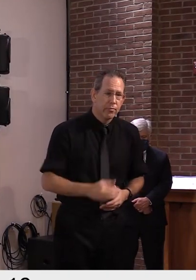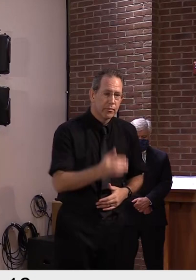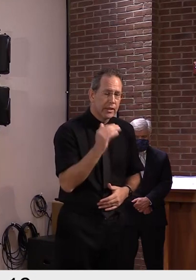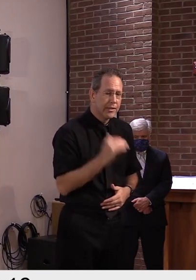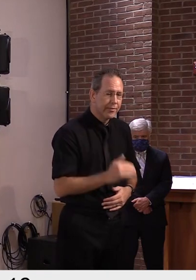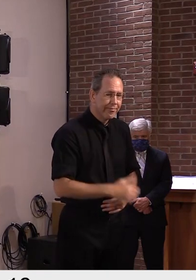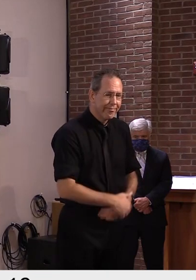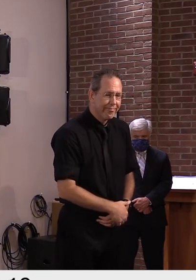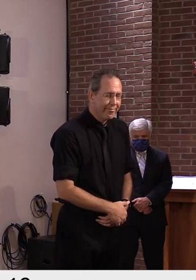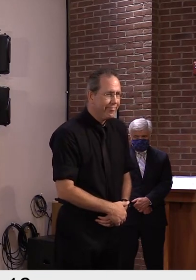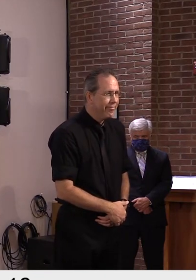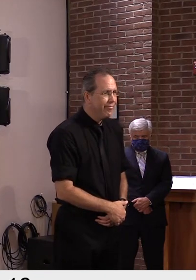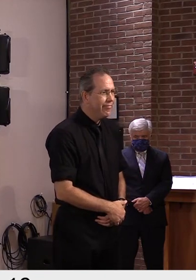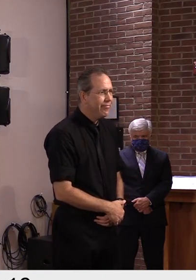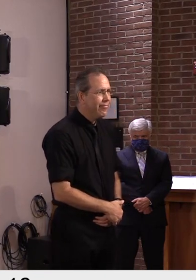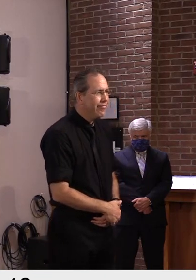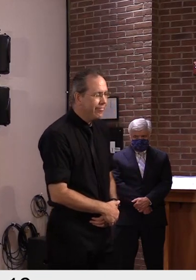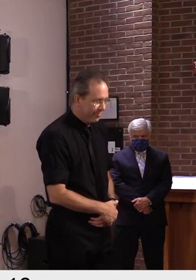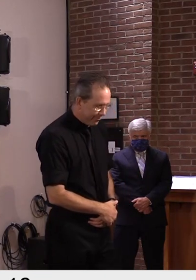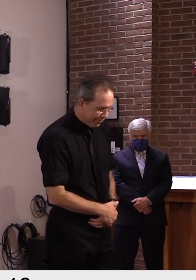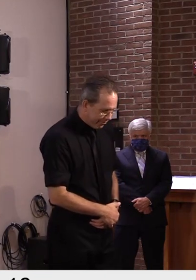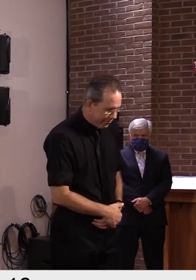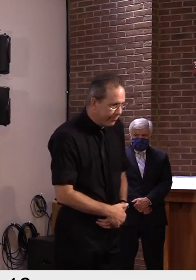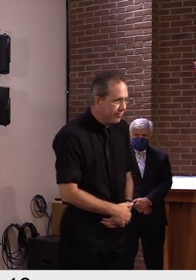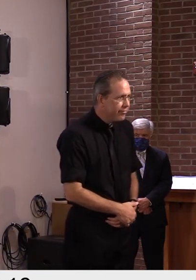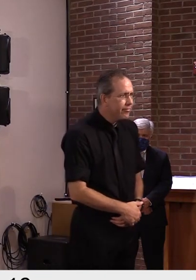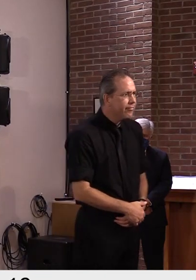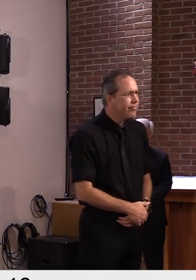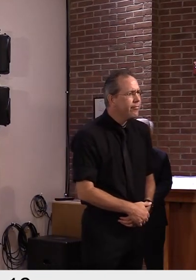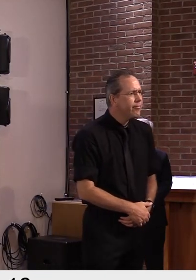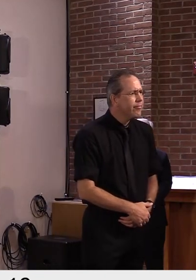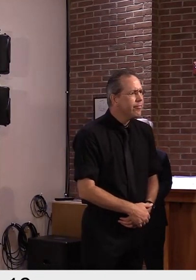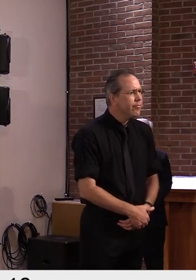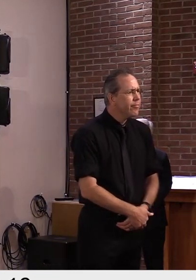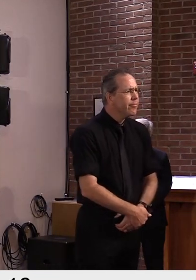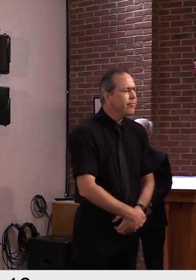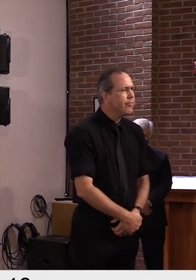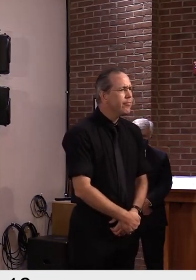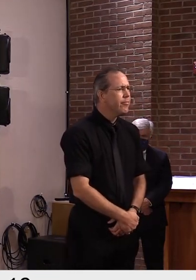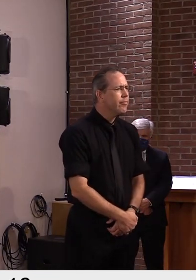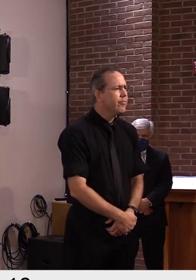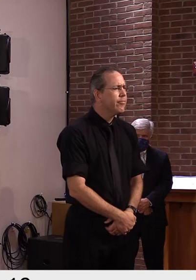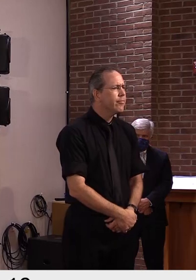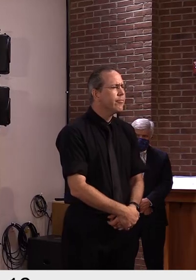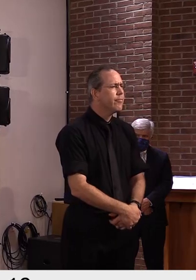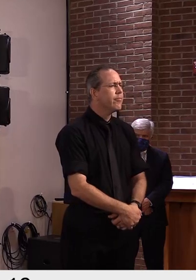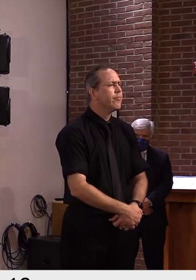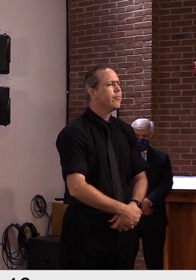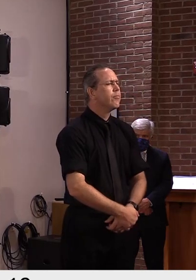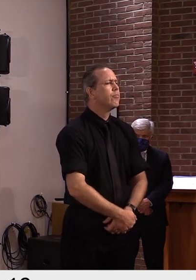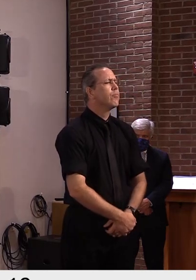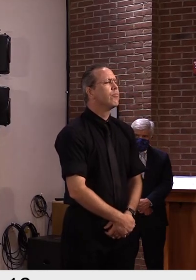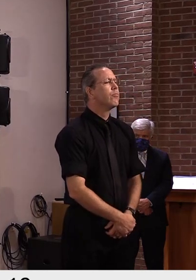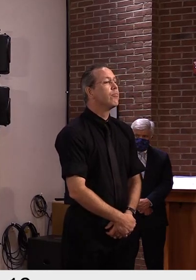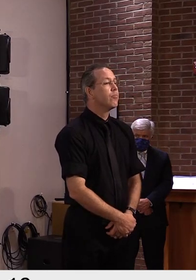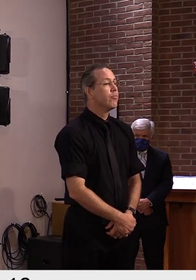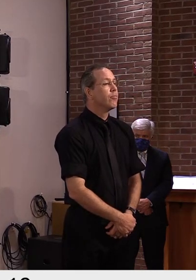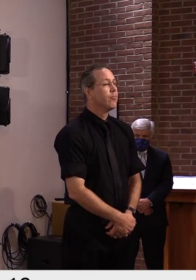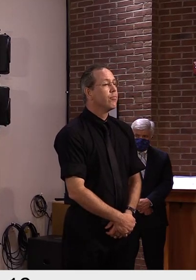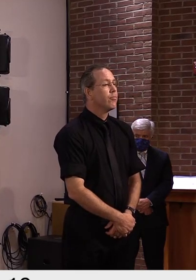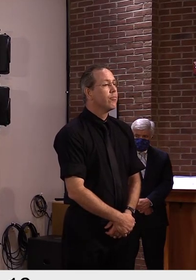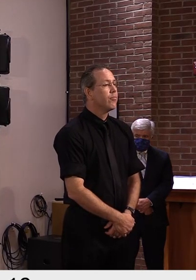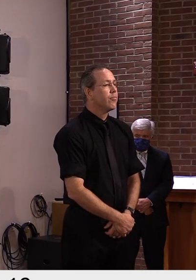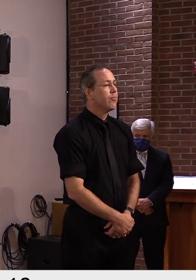Hello. This is a question for Commissioner Pichak. And it's about the updated travel map. This is, it's on slide, uh, 17.